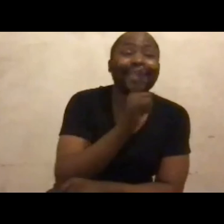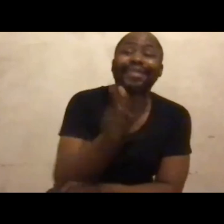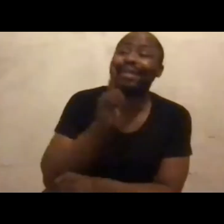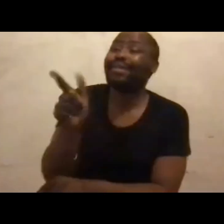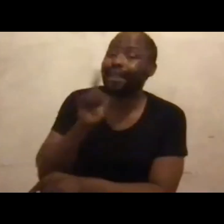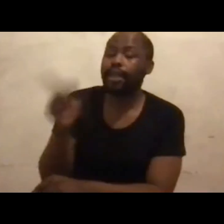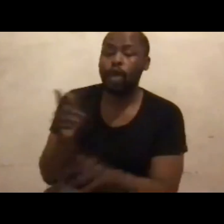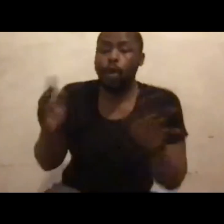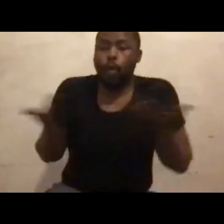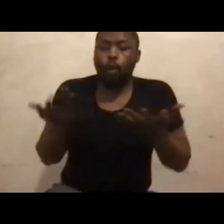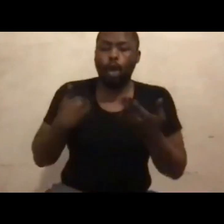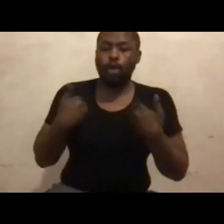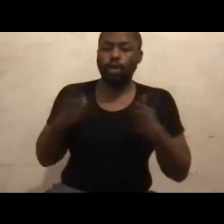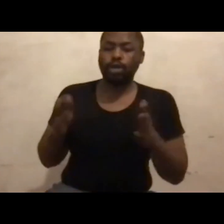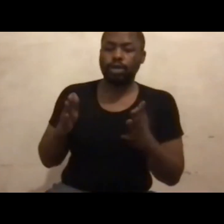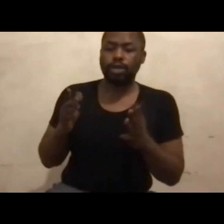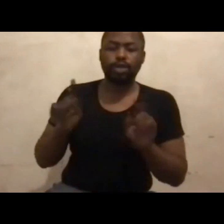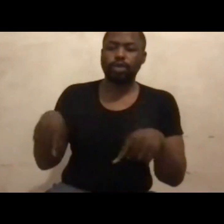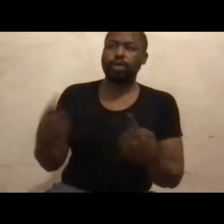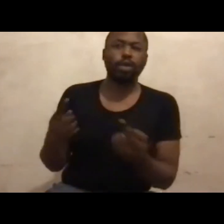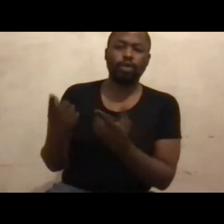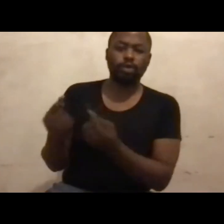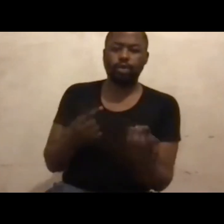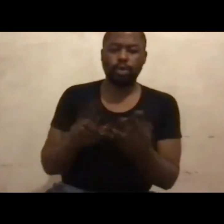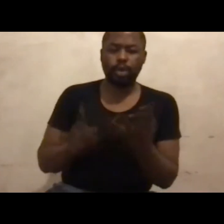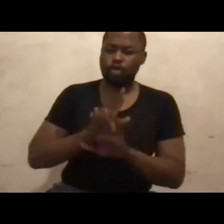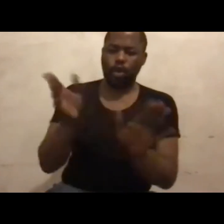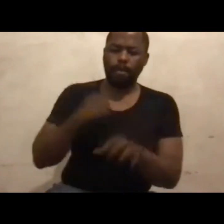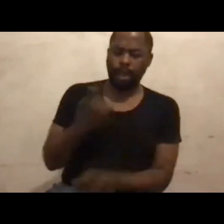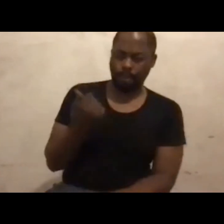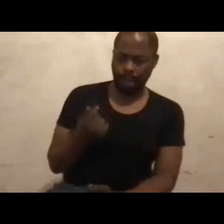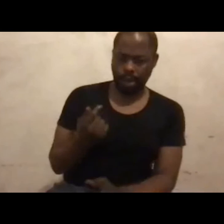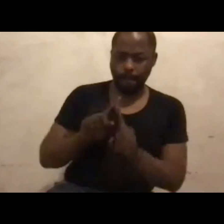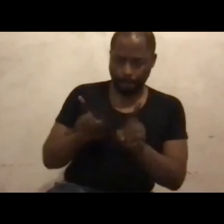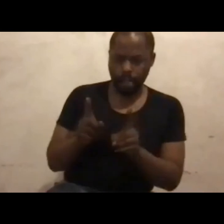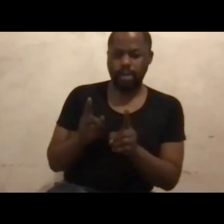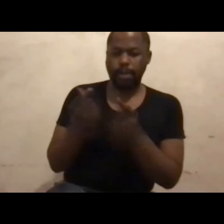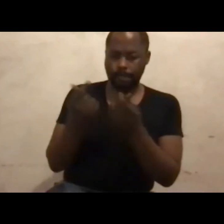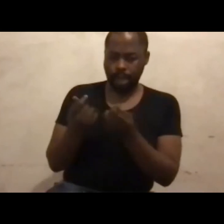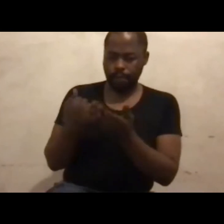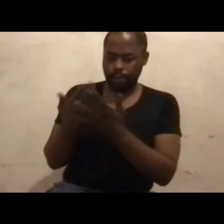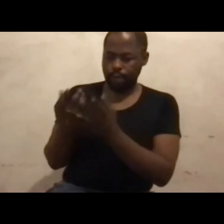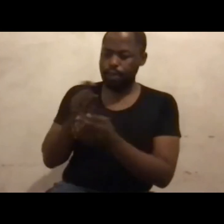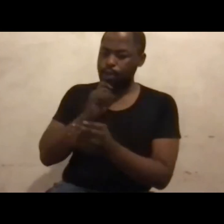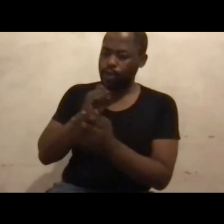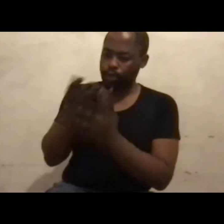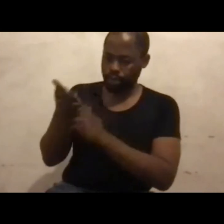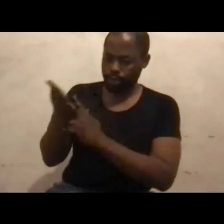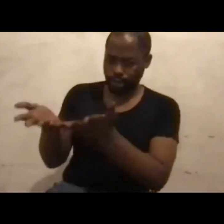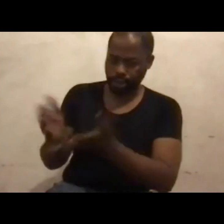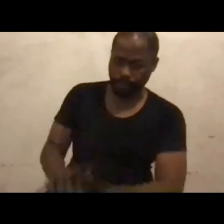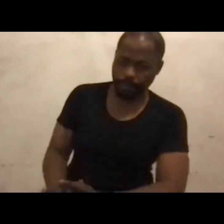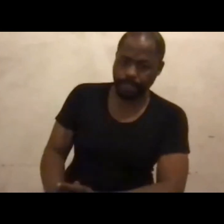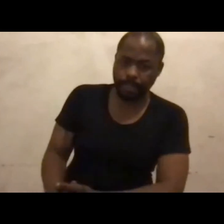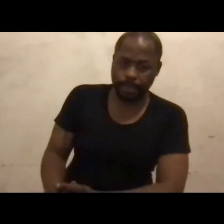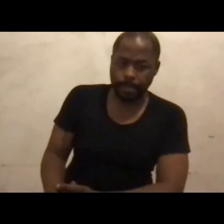begin to say you cannot give me, not my money, but money towards the education of a child with a disability? And do you know